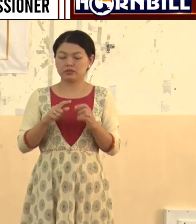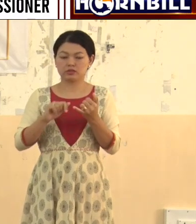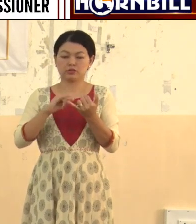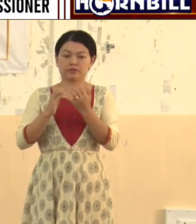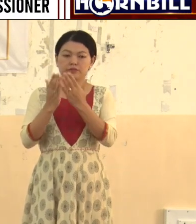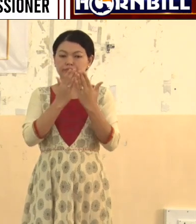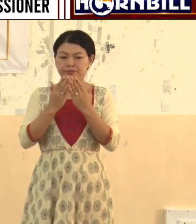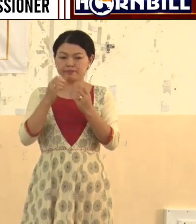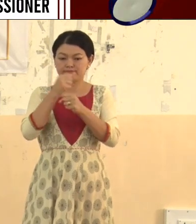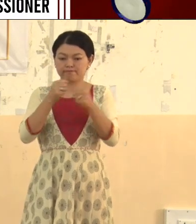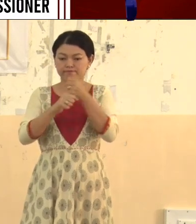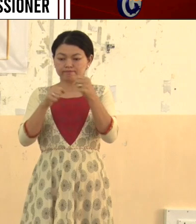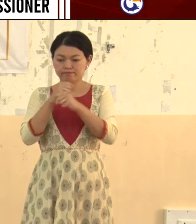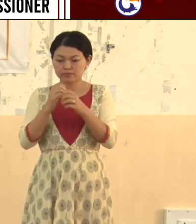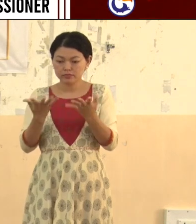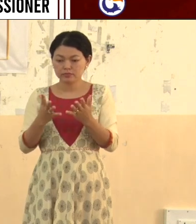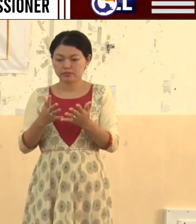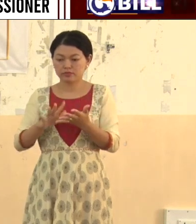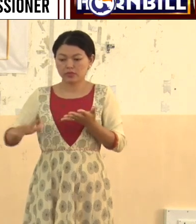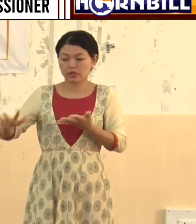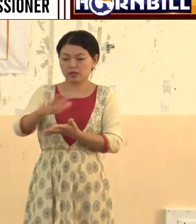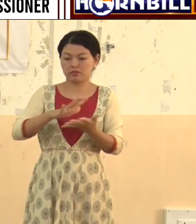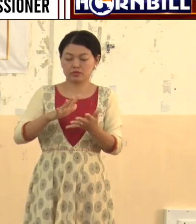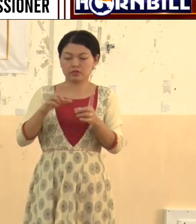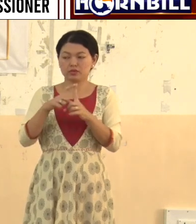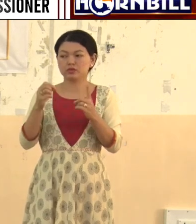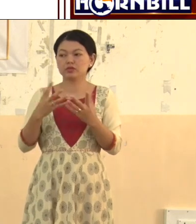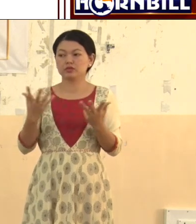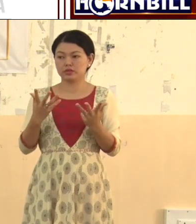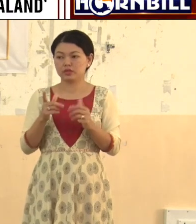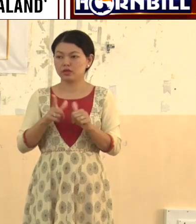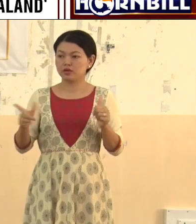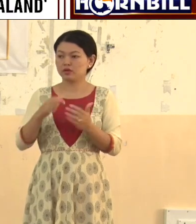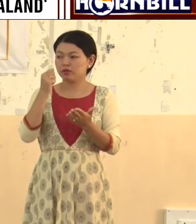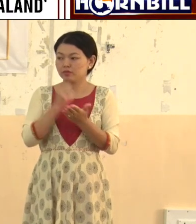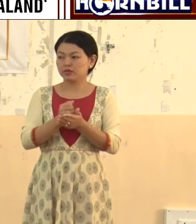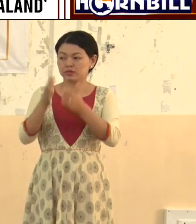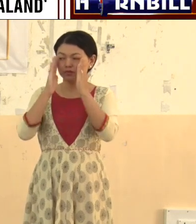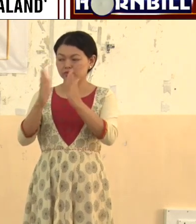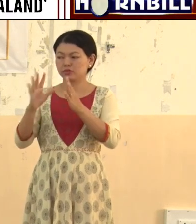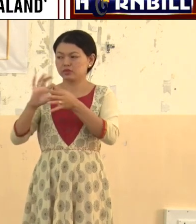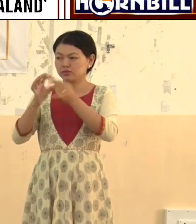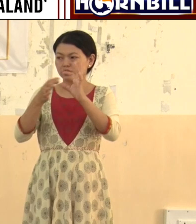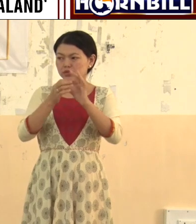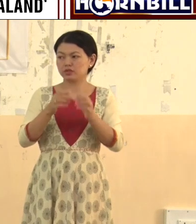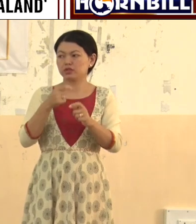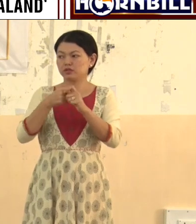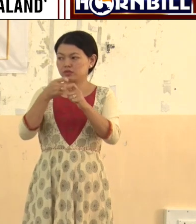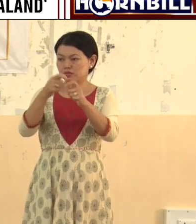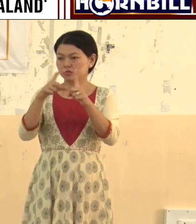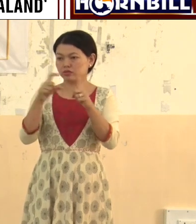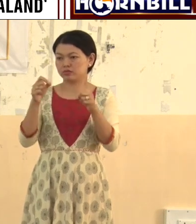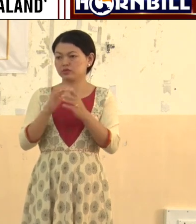you know, campuses? So, this is the talk that we need to start having now. We need to come to coordinate. You know, the disability